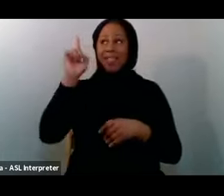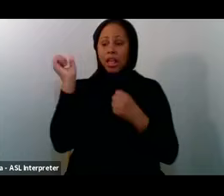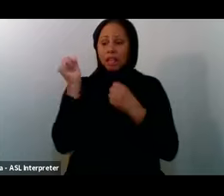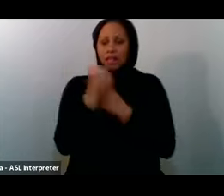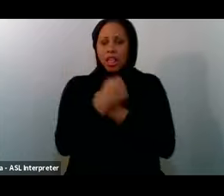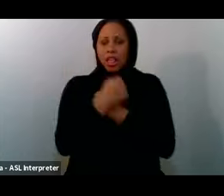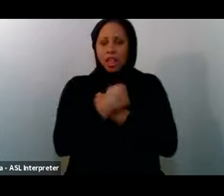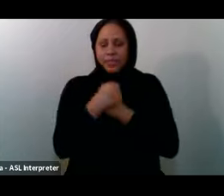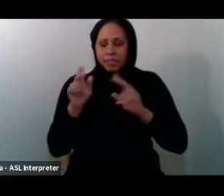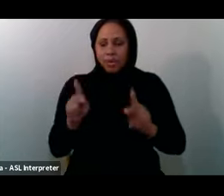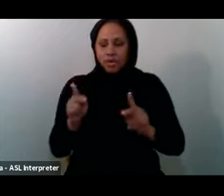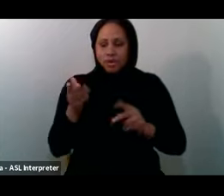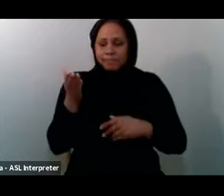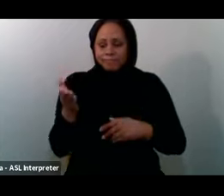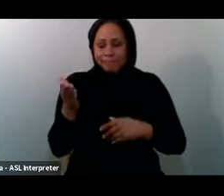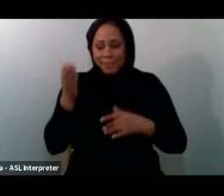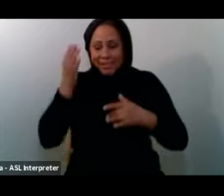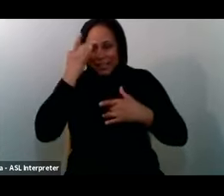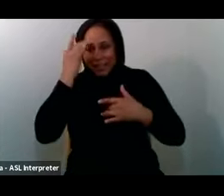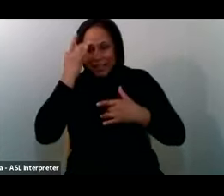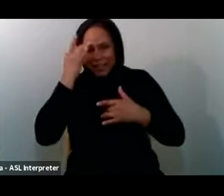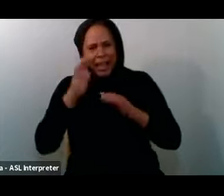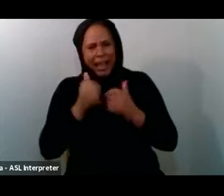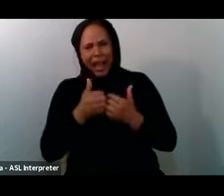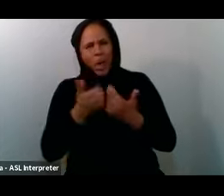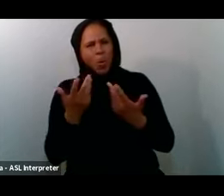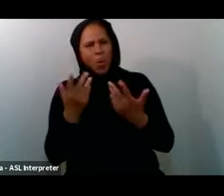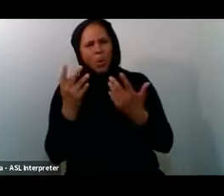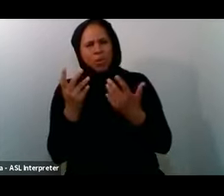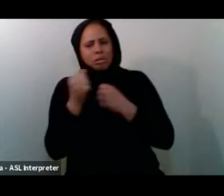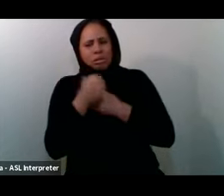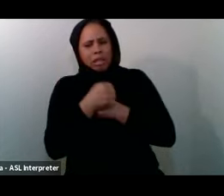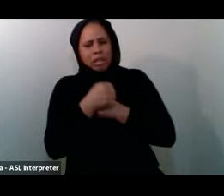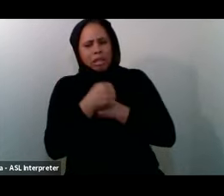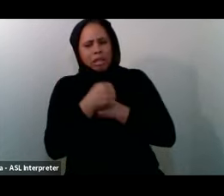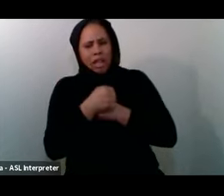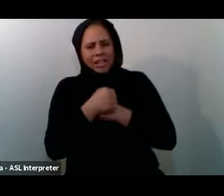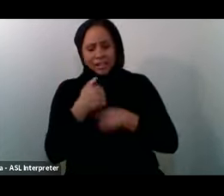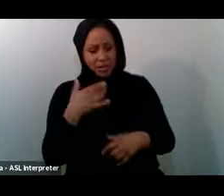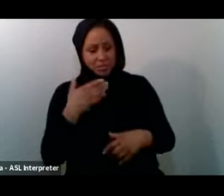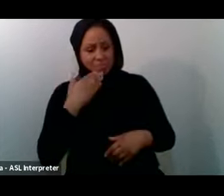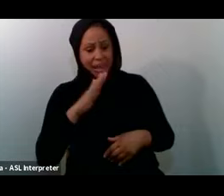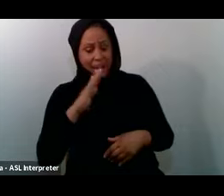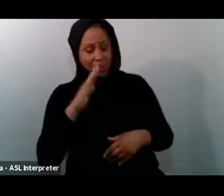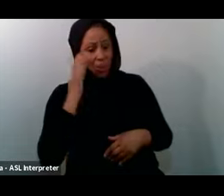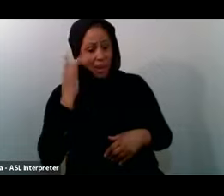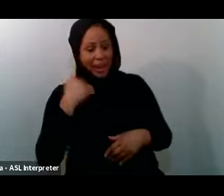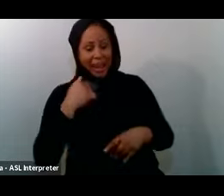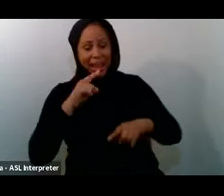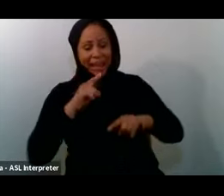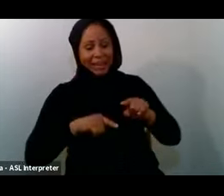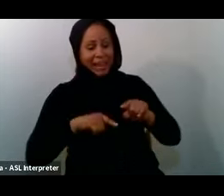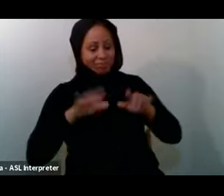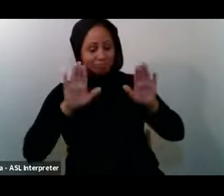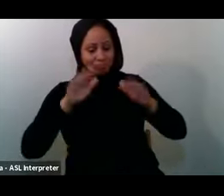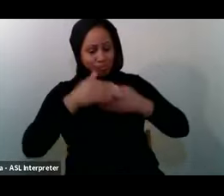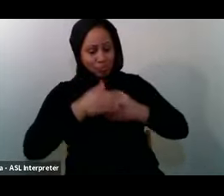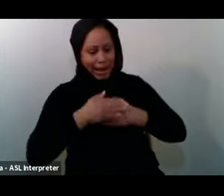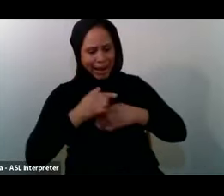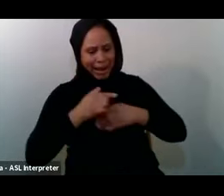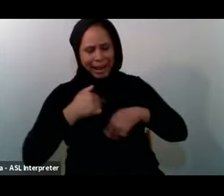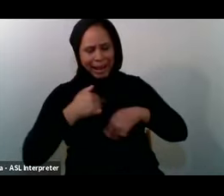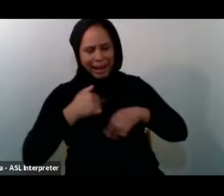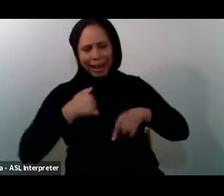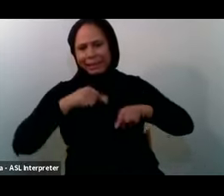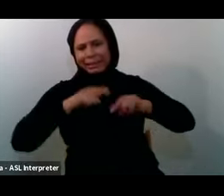Right How is This love Seen Right I feel Bad because When I'm Sick I Can't pray Or I Can't fast How am I Able to You know